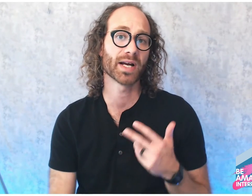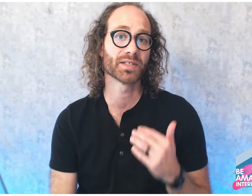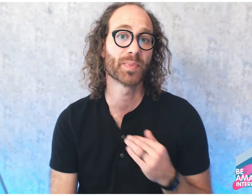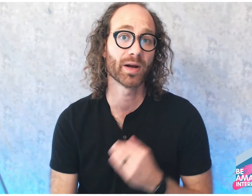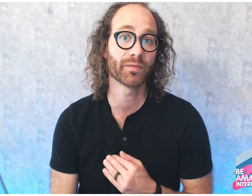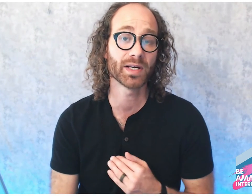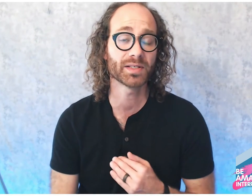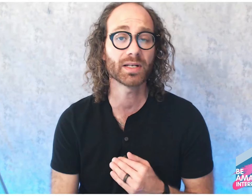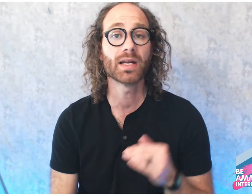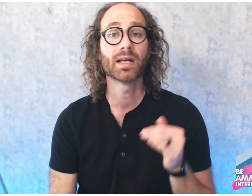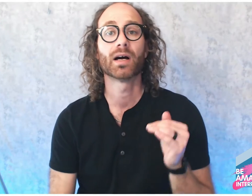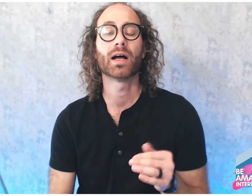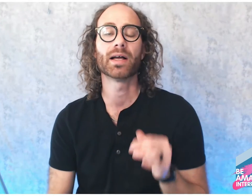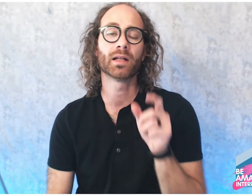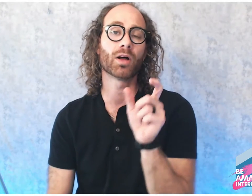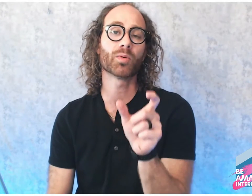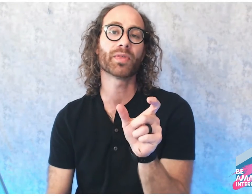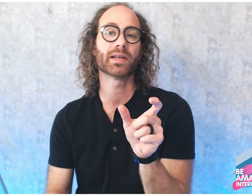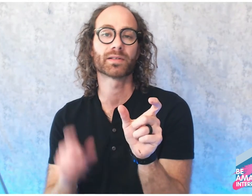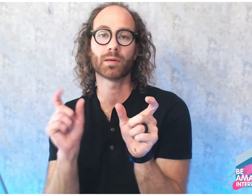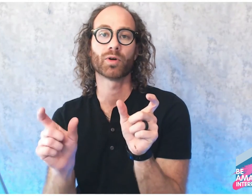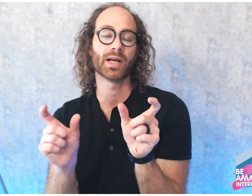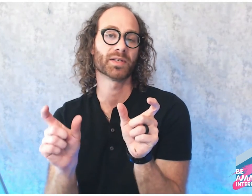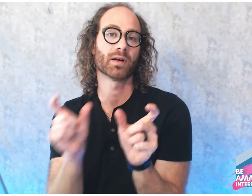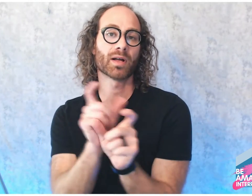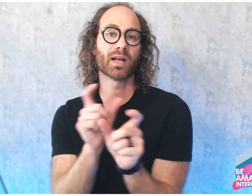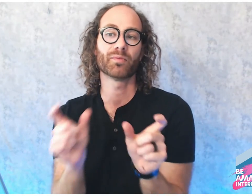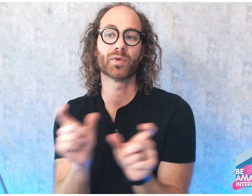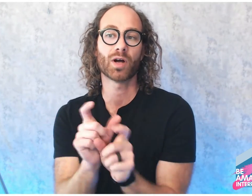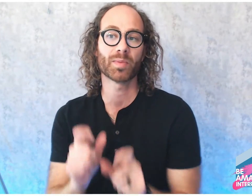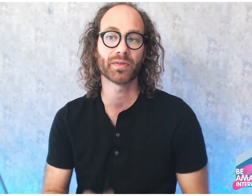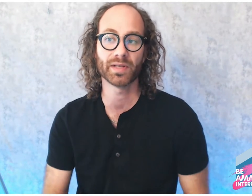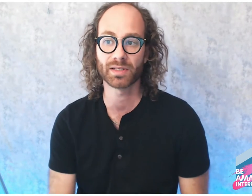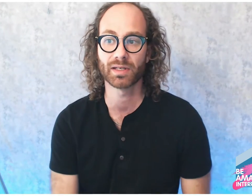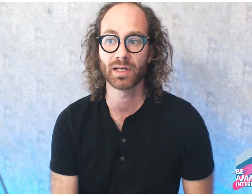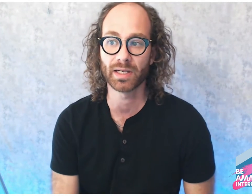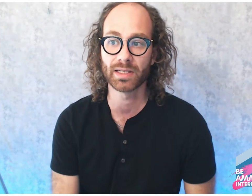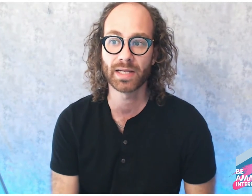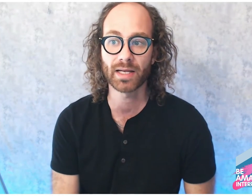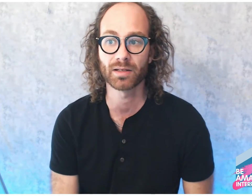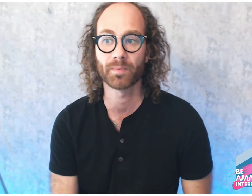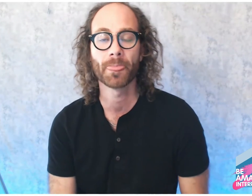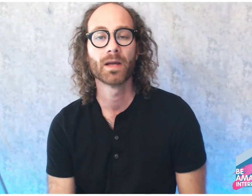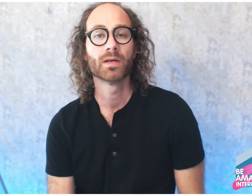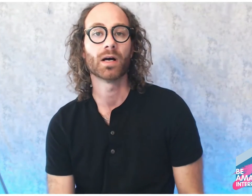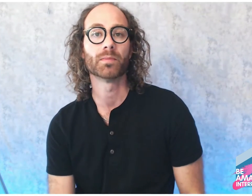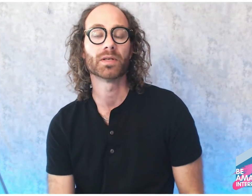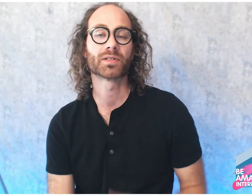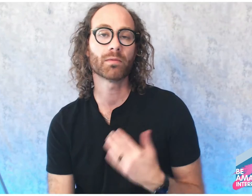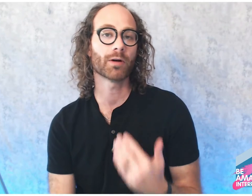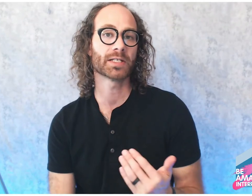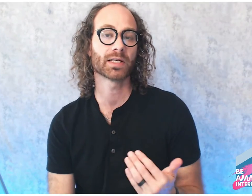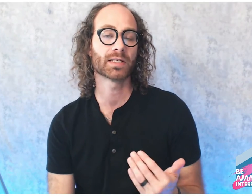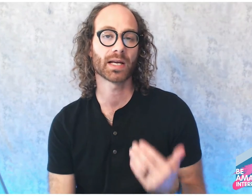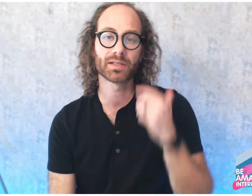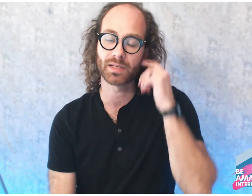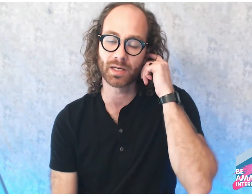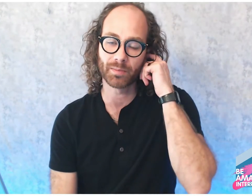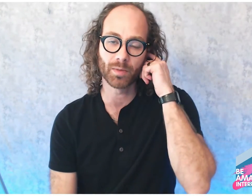paraphrasing. Along with that, summarizing. And I'll kind of talk about these in tandem. Summarizing a text, most people